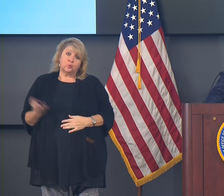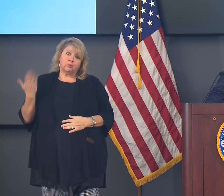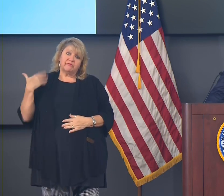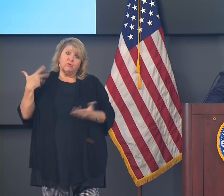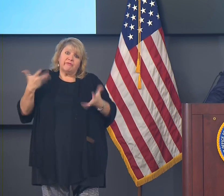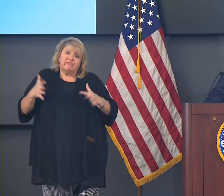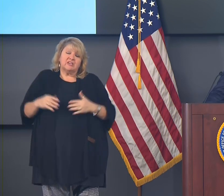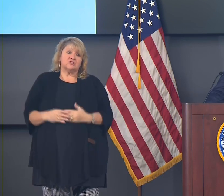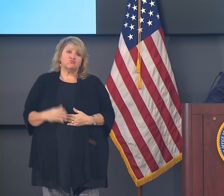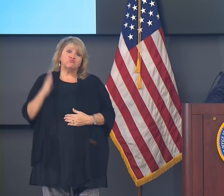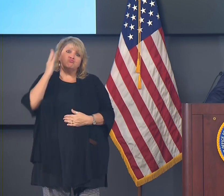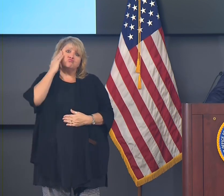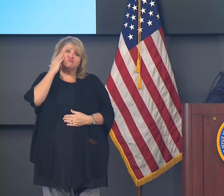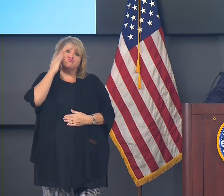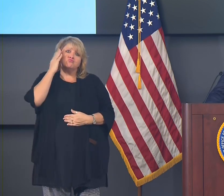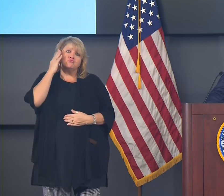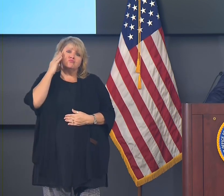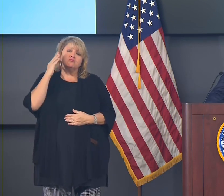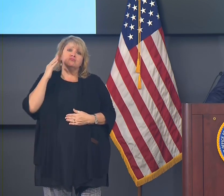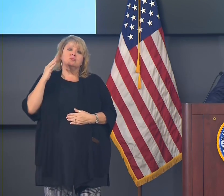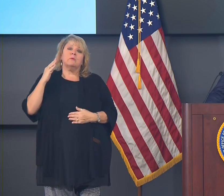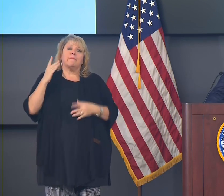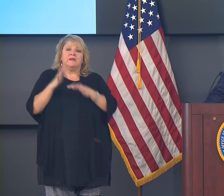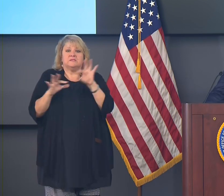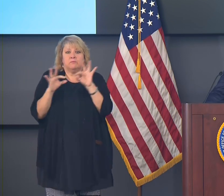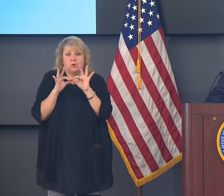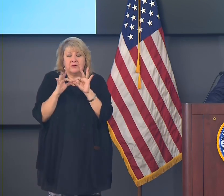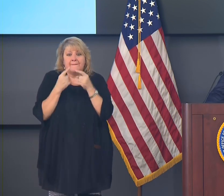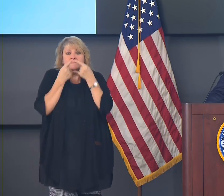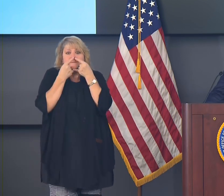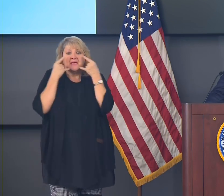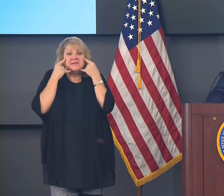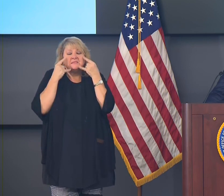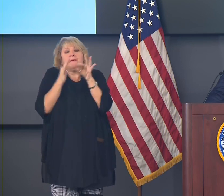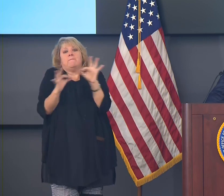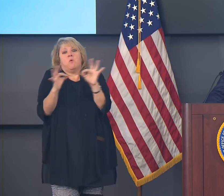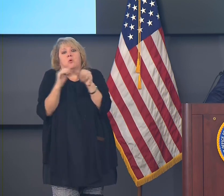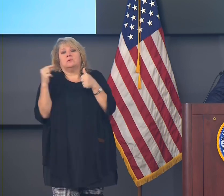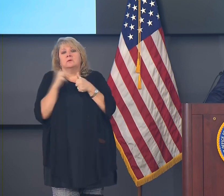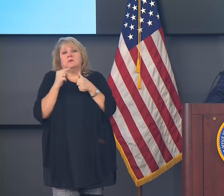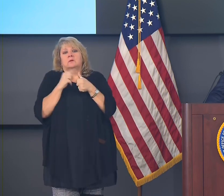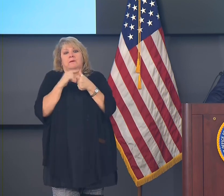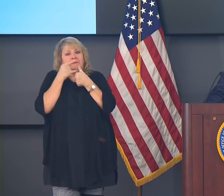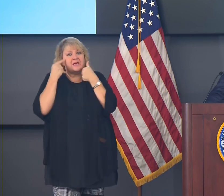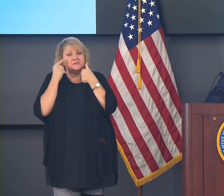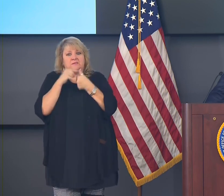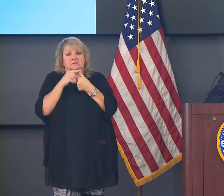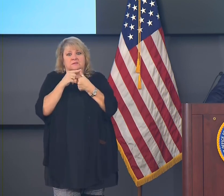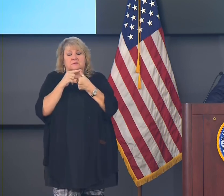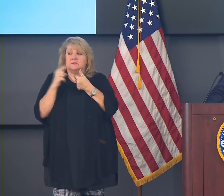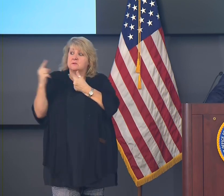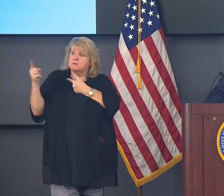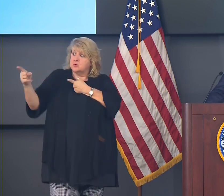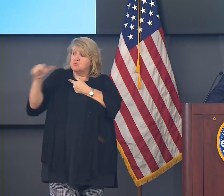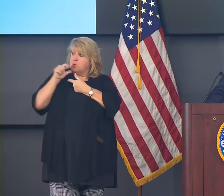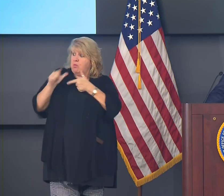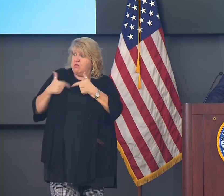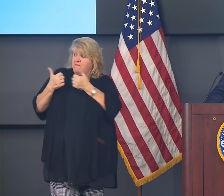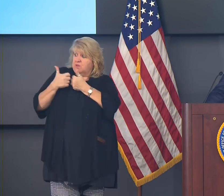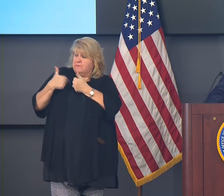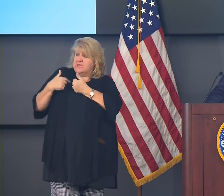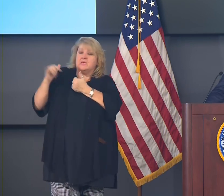mandate is critically important. Staying six feet apart from those not part of your household,